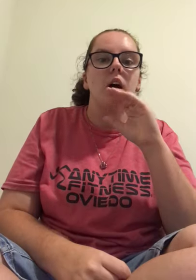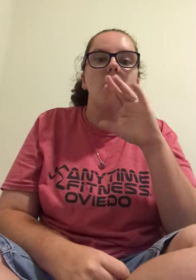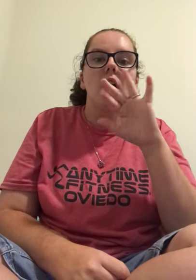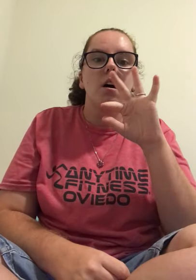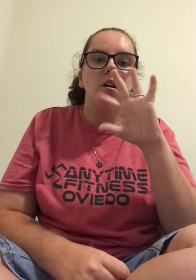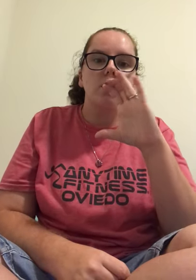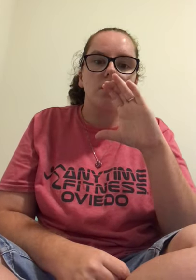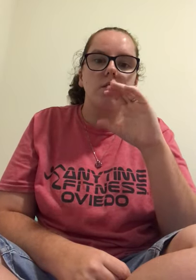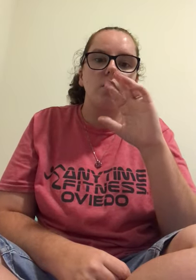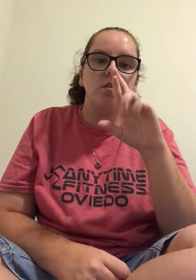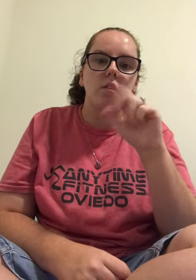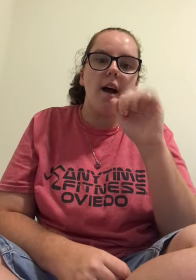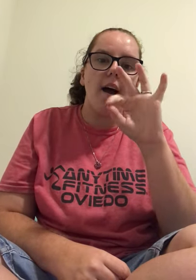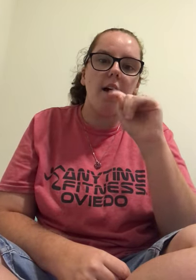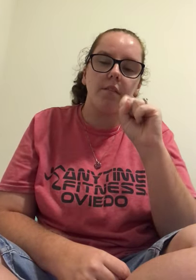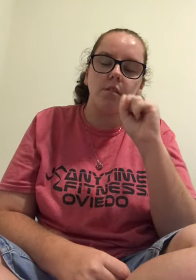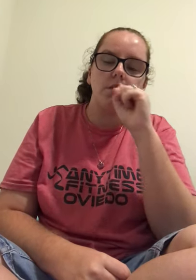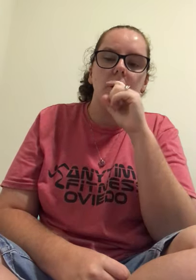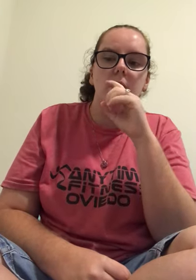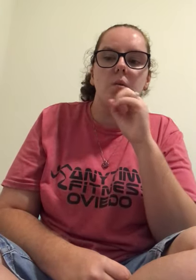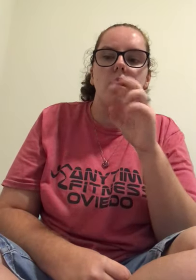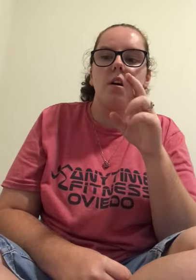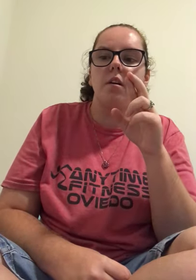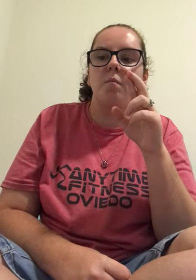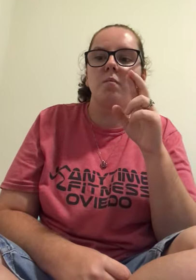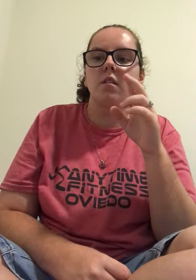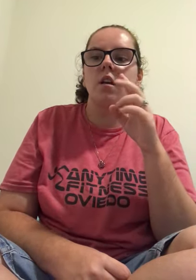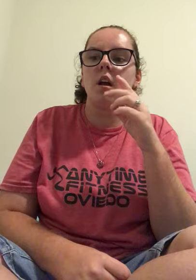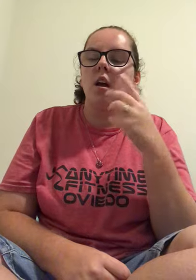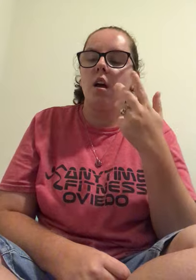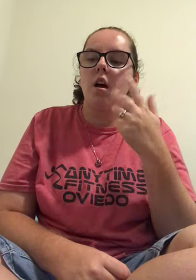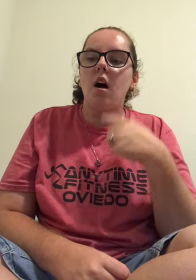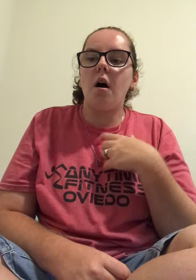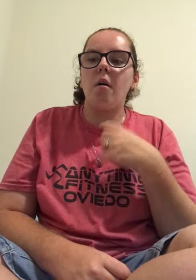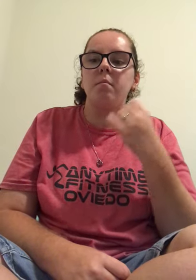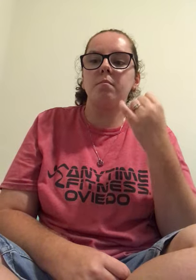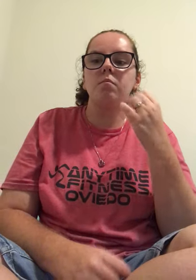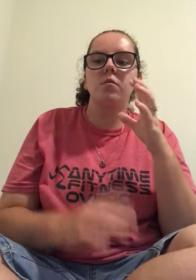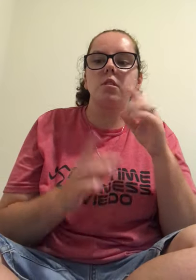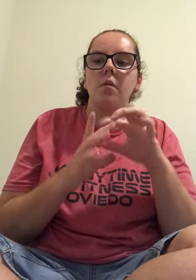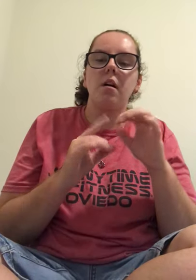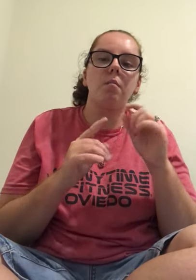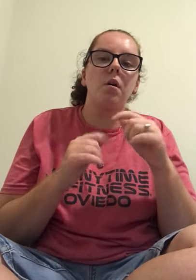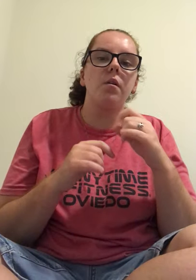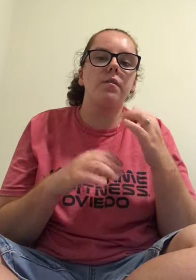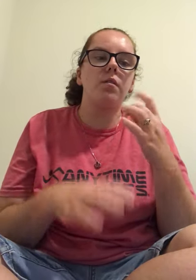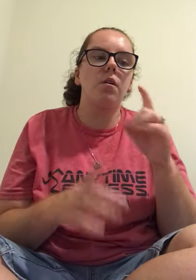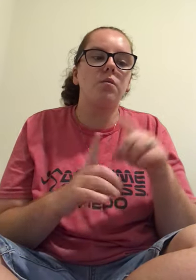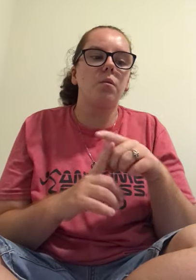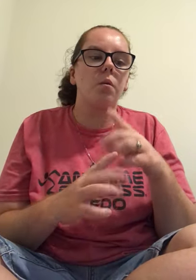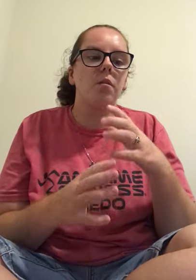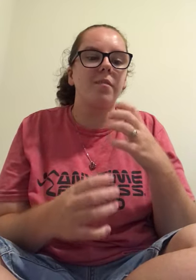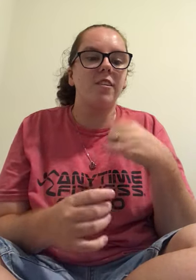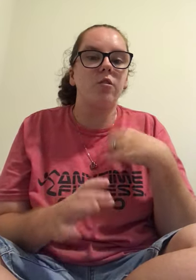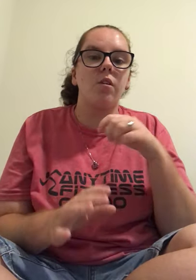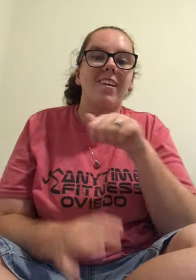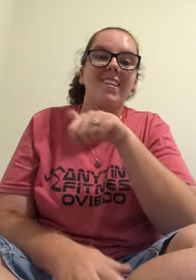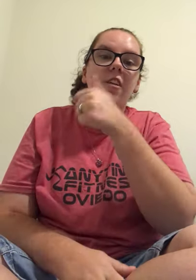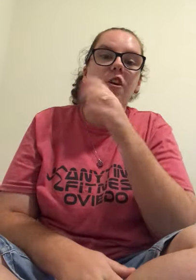crafts or um comment down below if you also want me to do like another